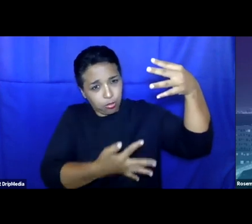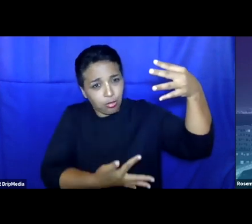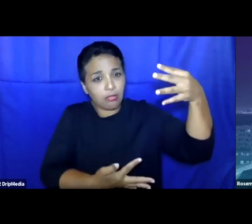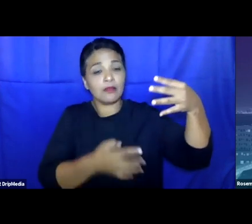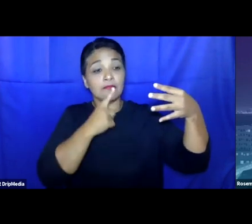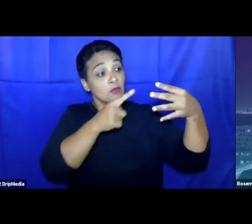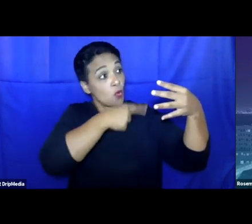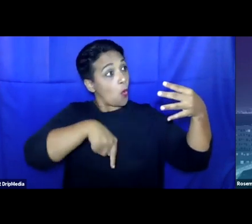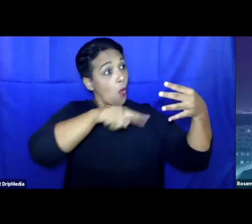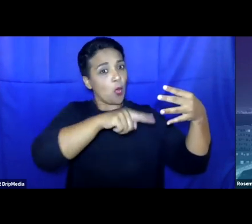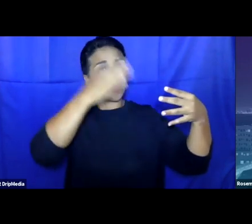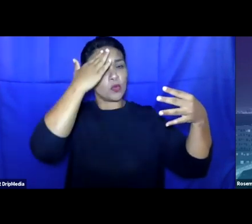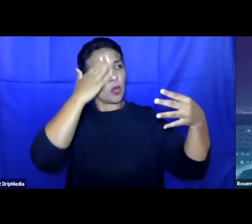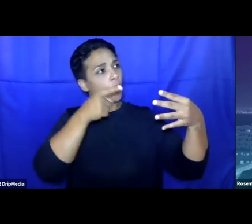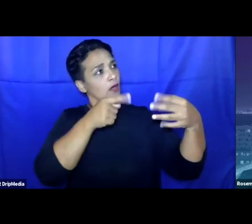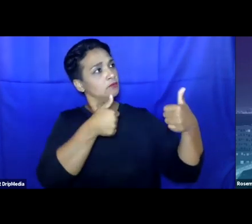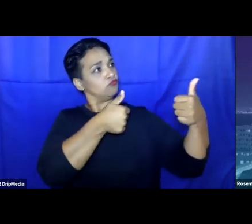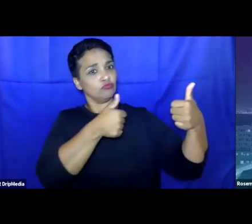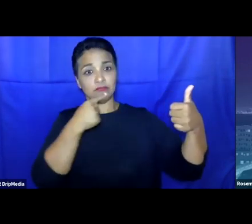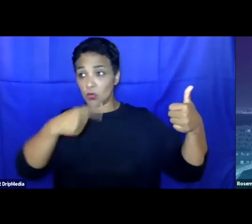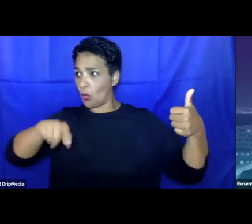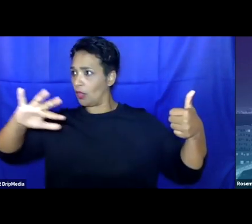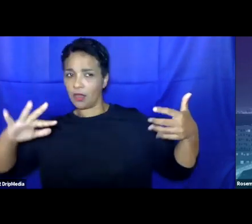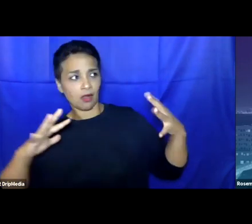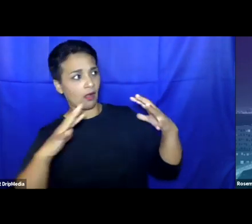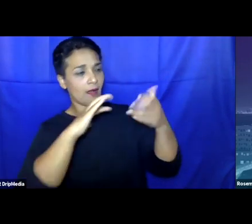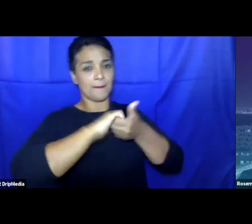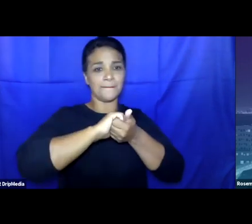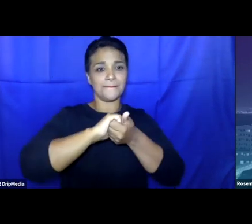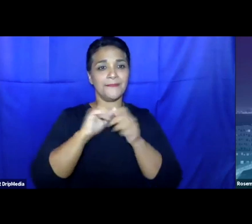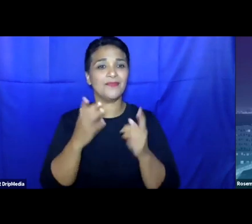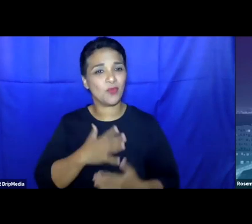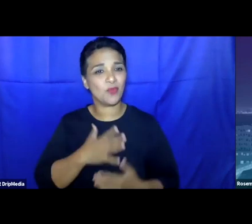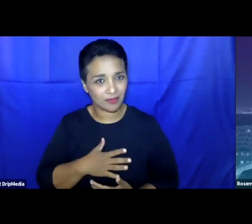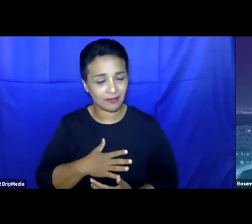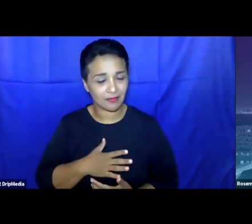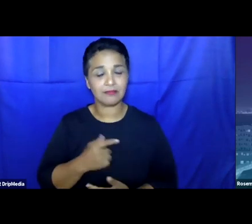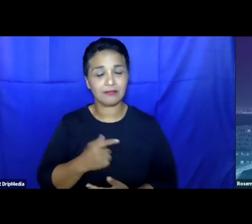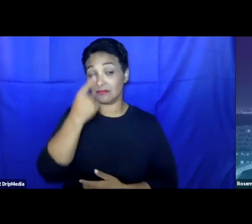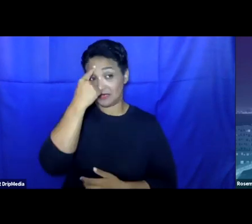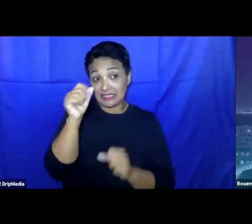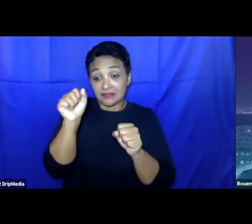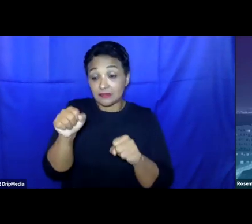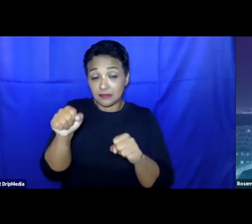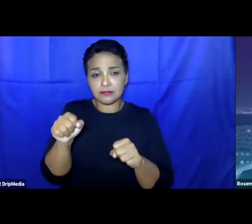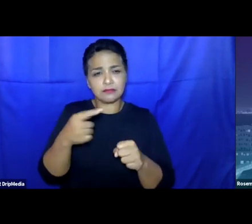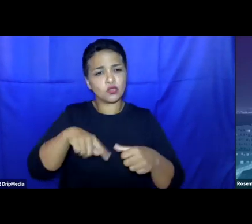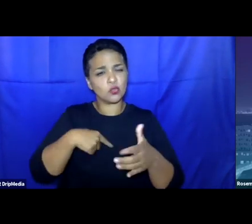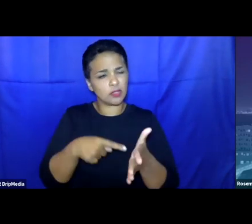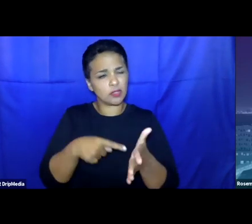solidarity is so important. And I think why its emphasis in one regard on containment